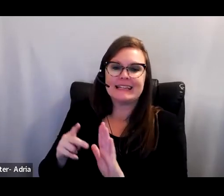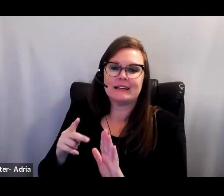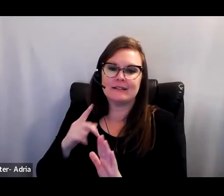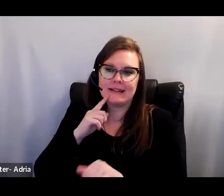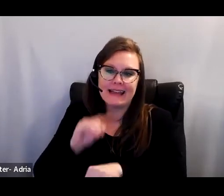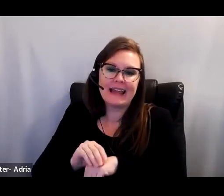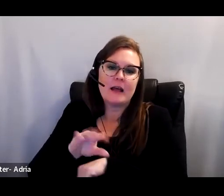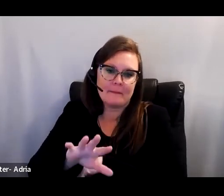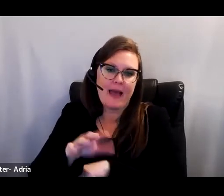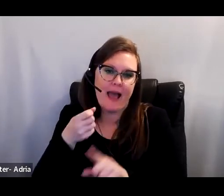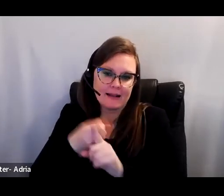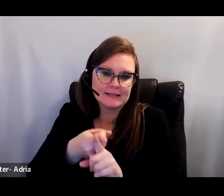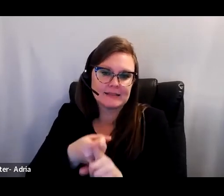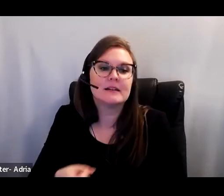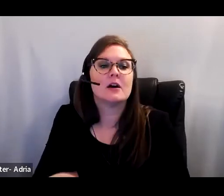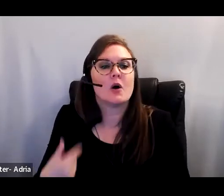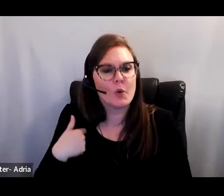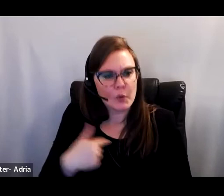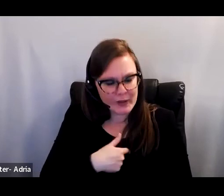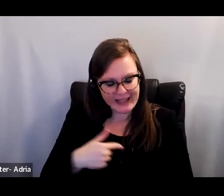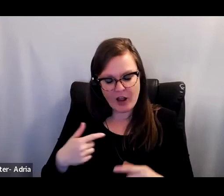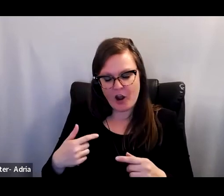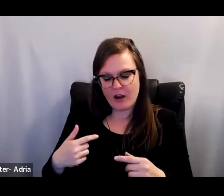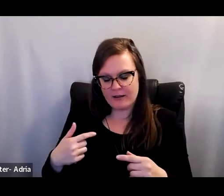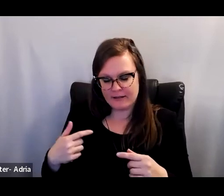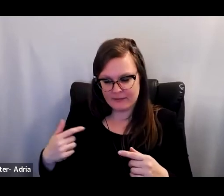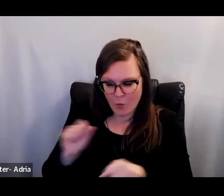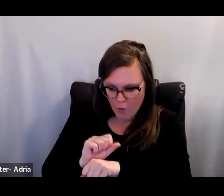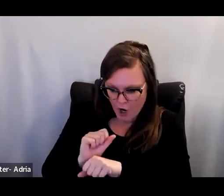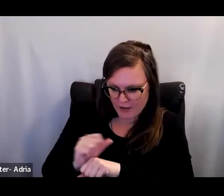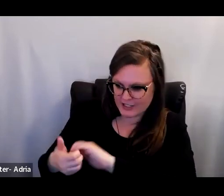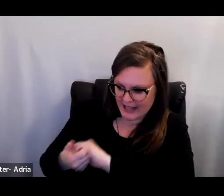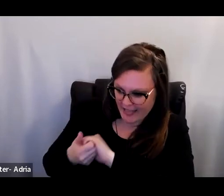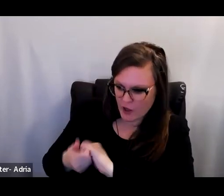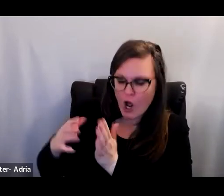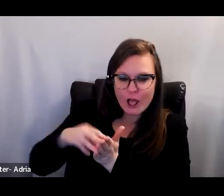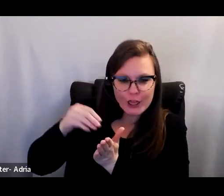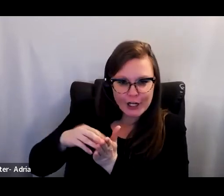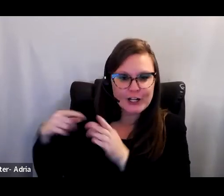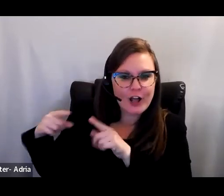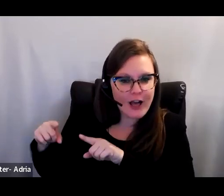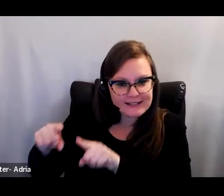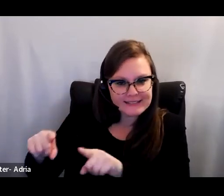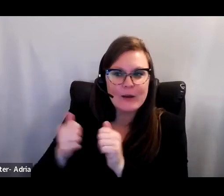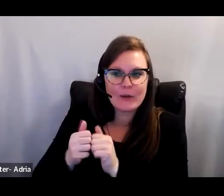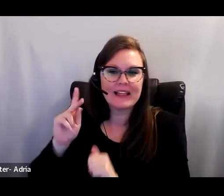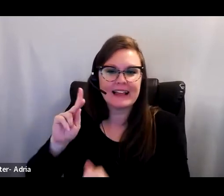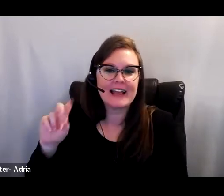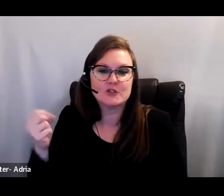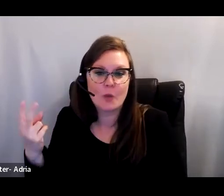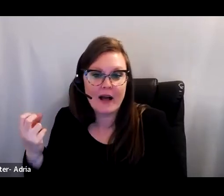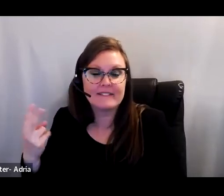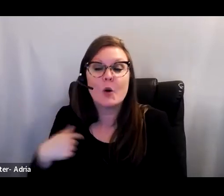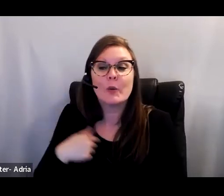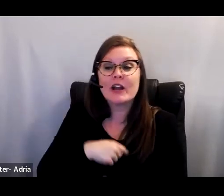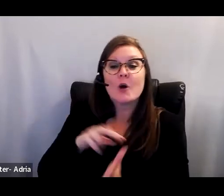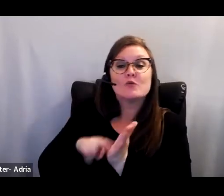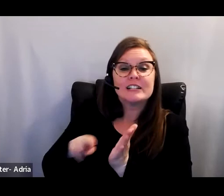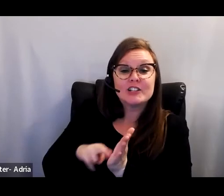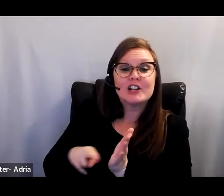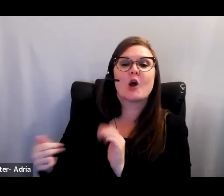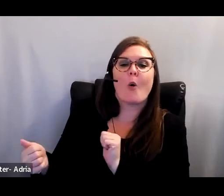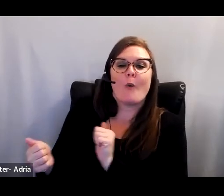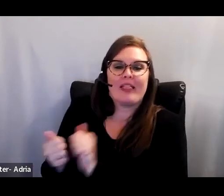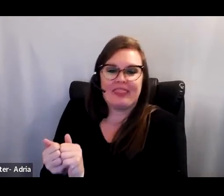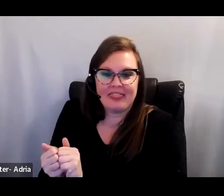have tremendous privilege to learn alongside our K-12 partners whom we do research with rather than research on. We must